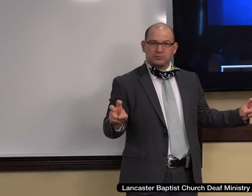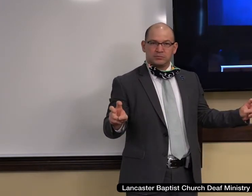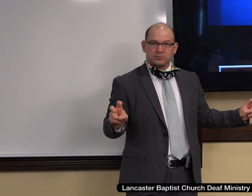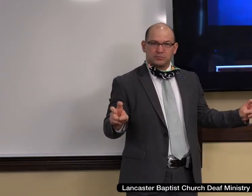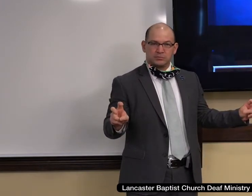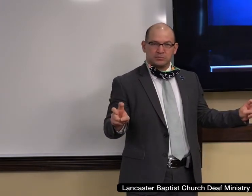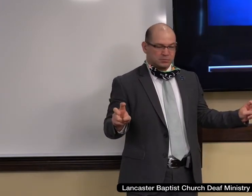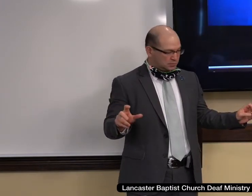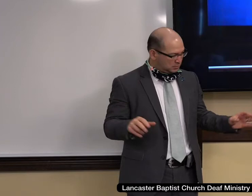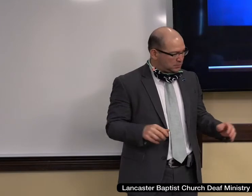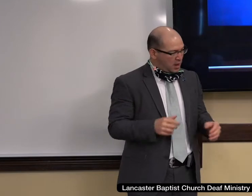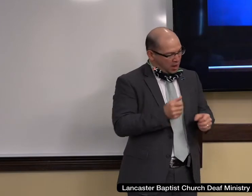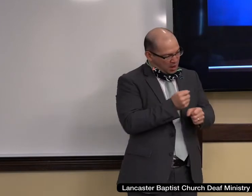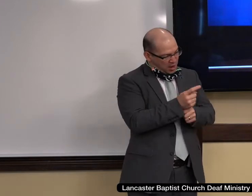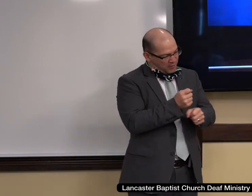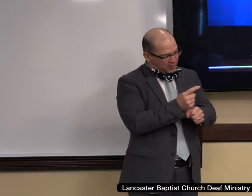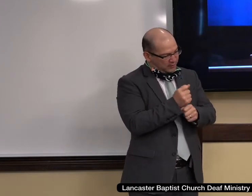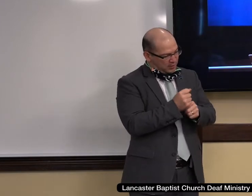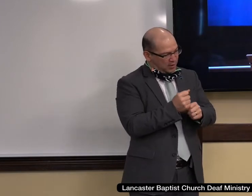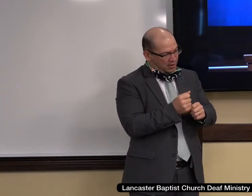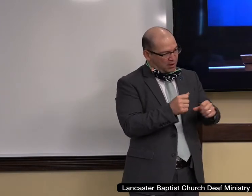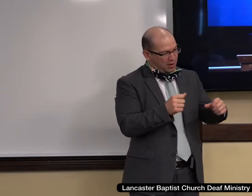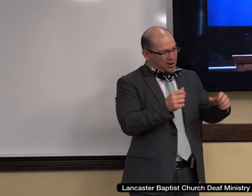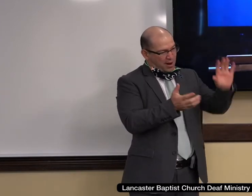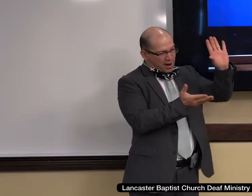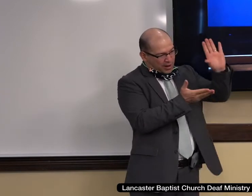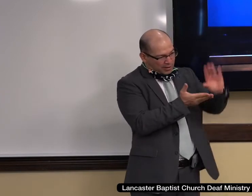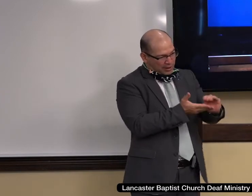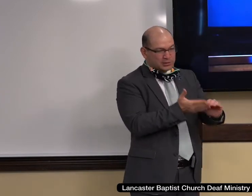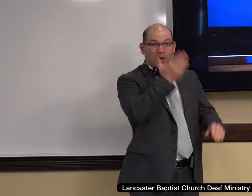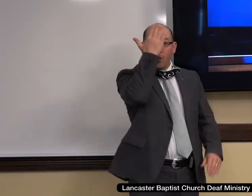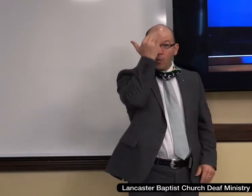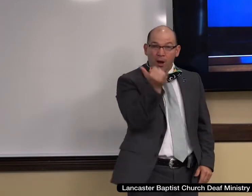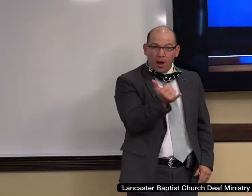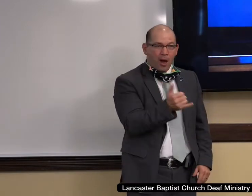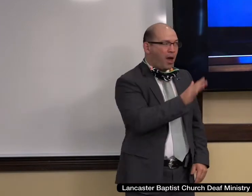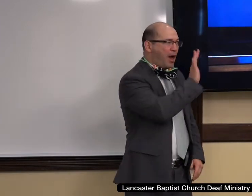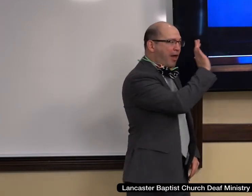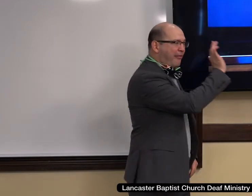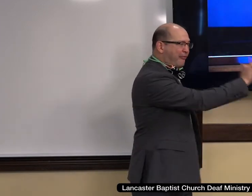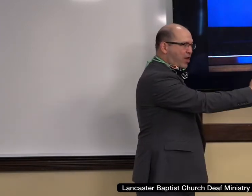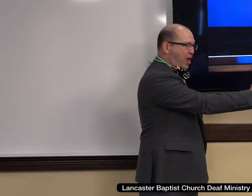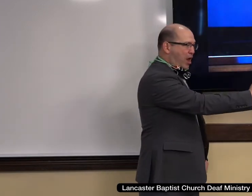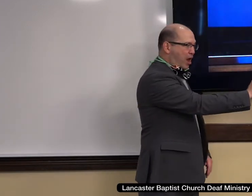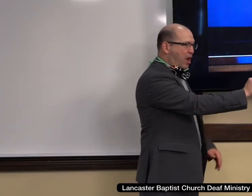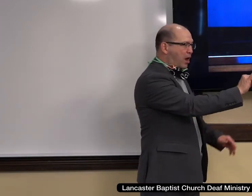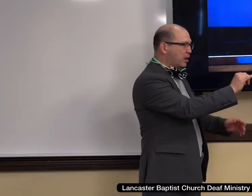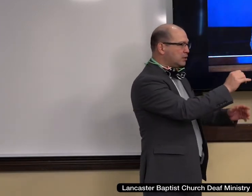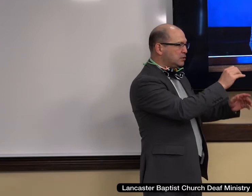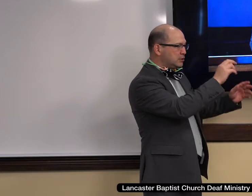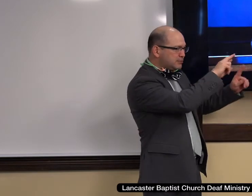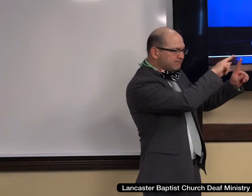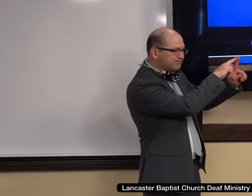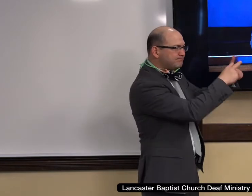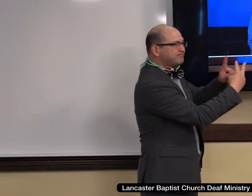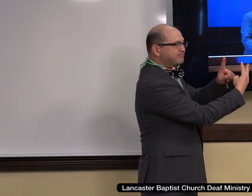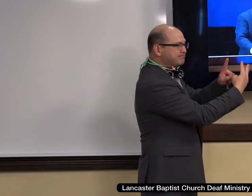every passing year. Why? Because secularism is winning the battle currently through social media, through the media.